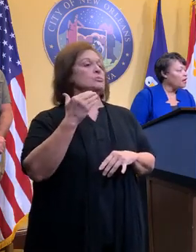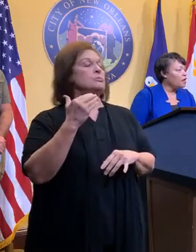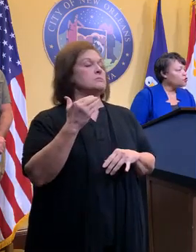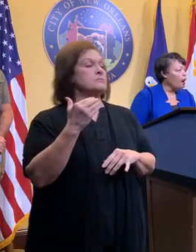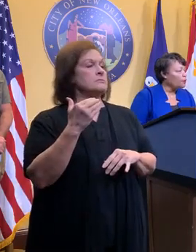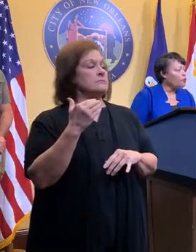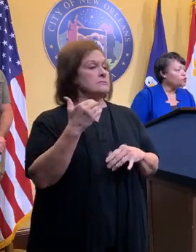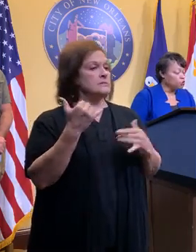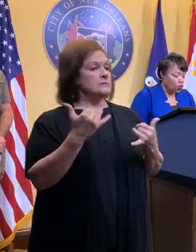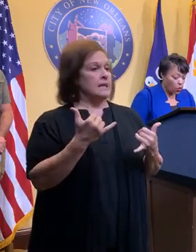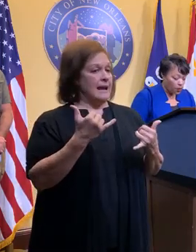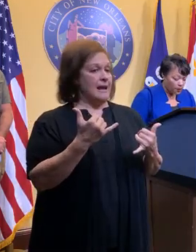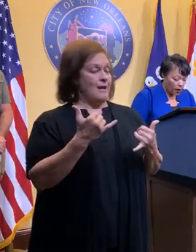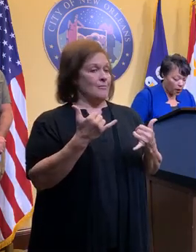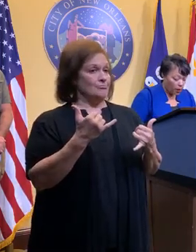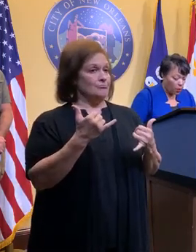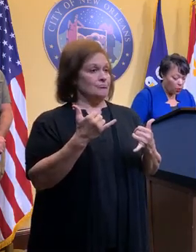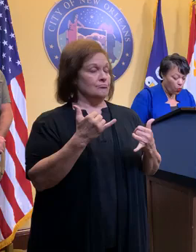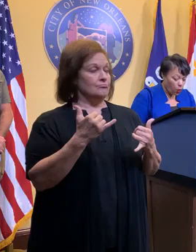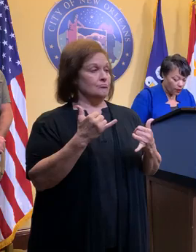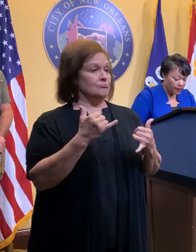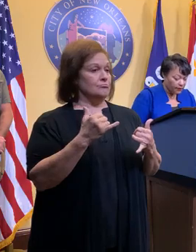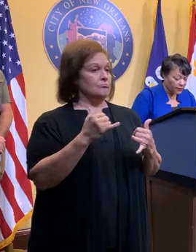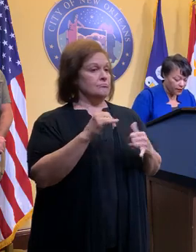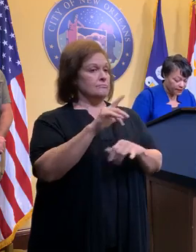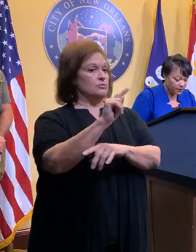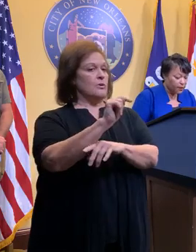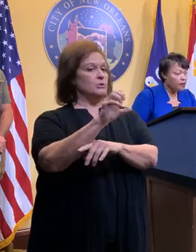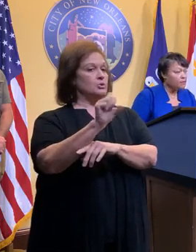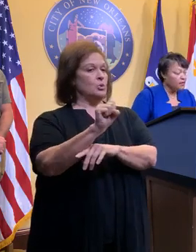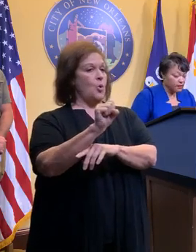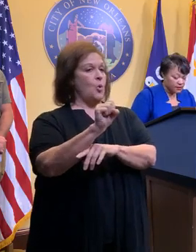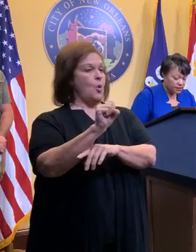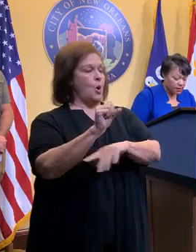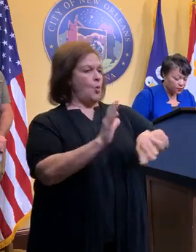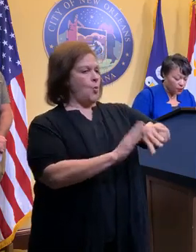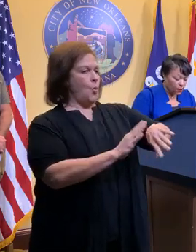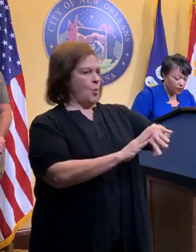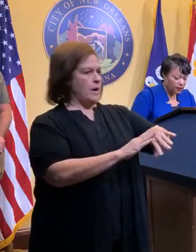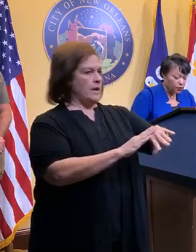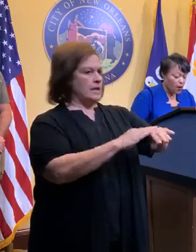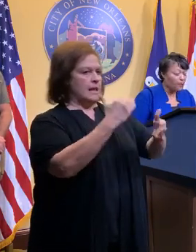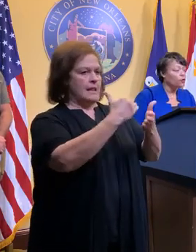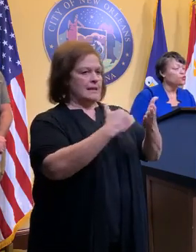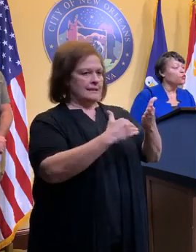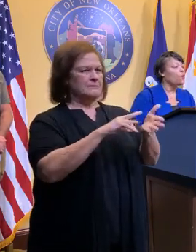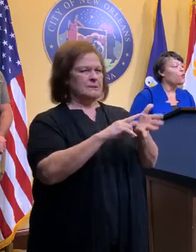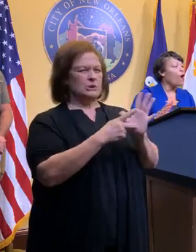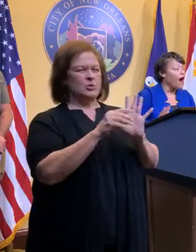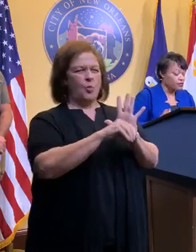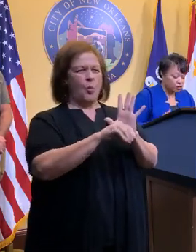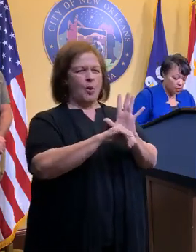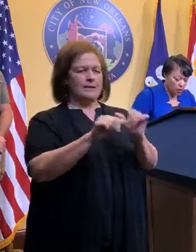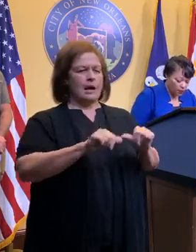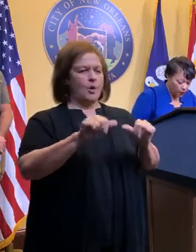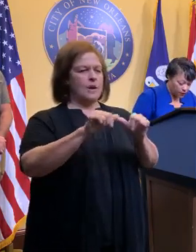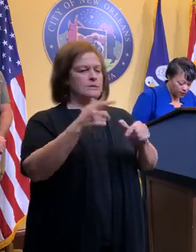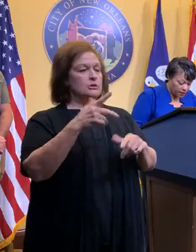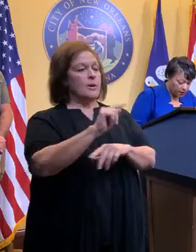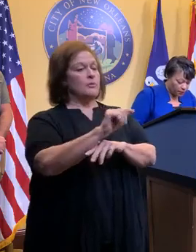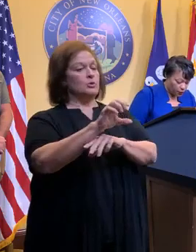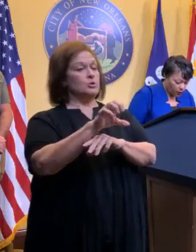on a tropical storm warning list, meaning the city of New Orleans. Tropical storm watch